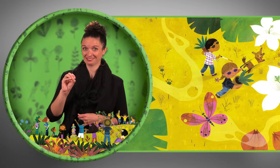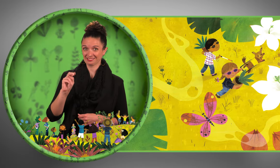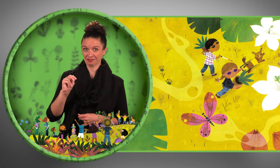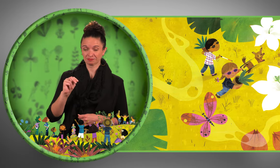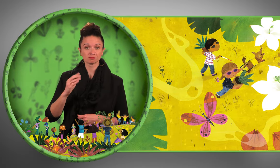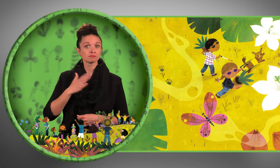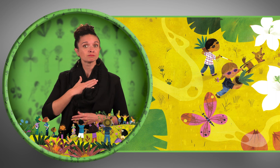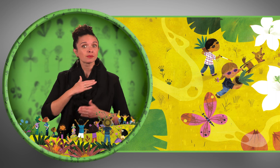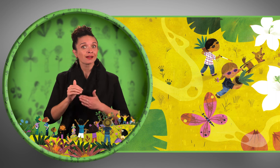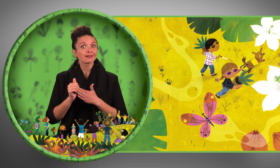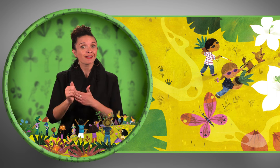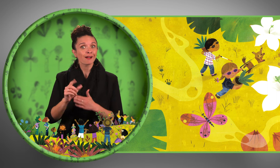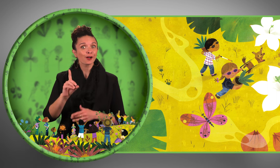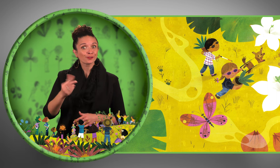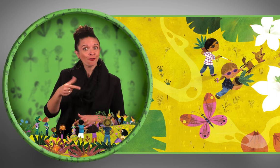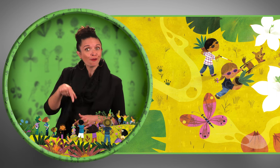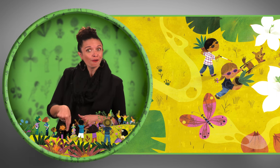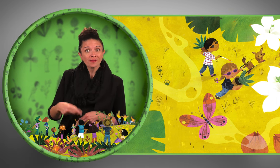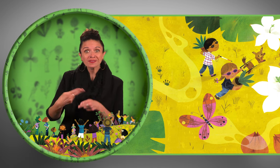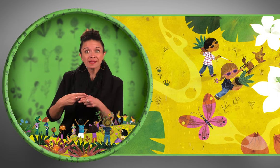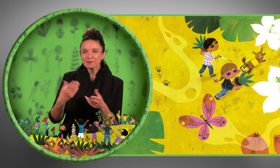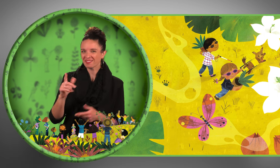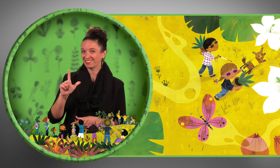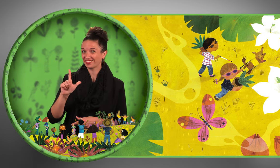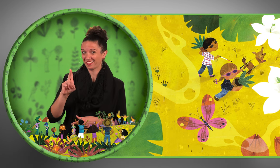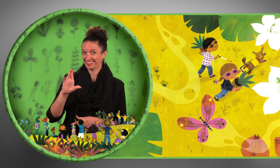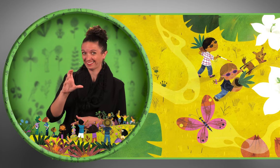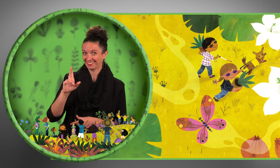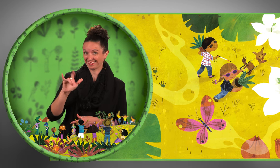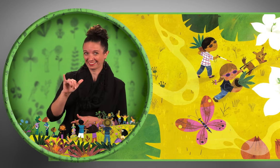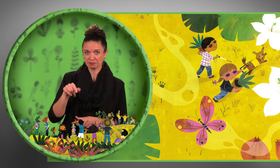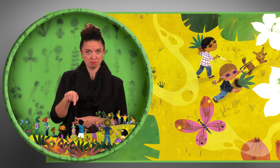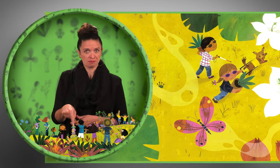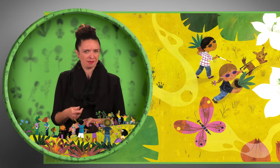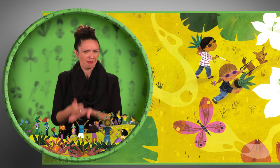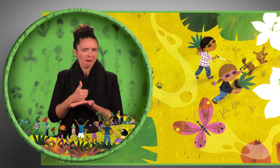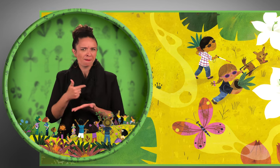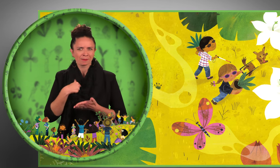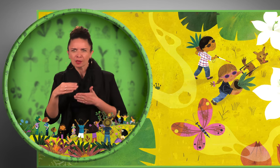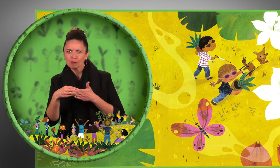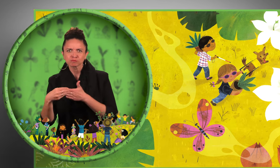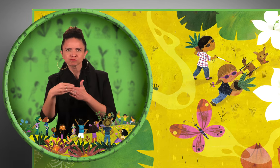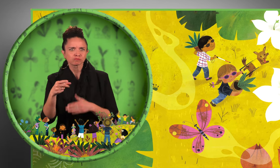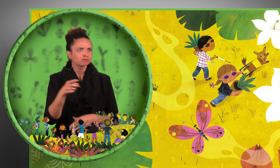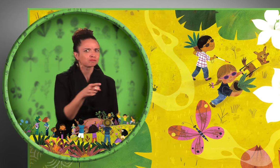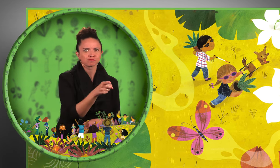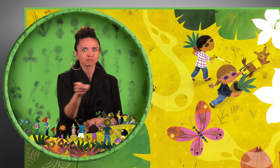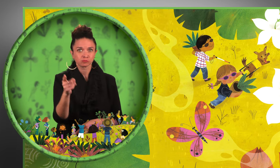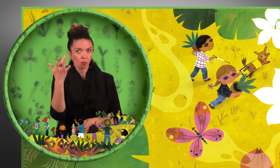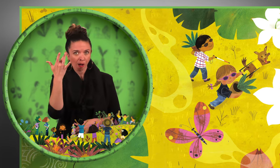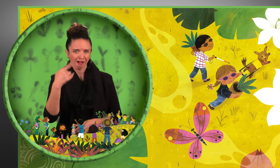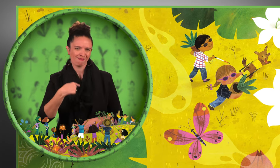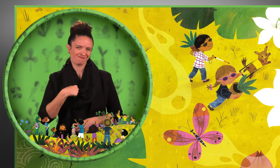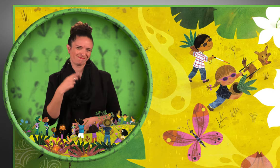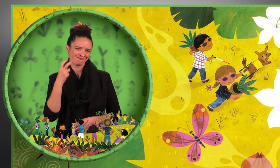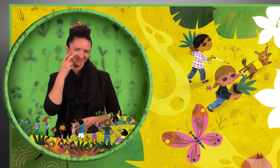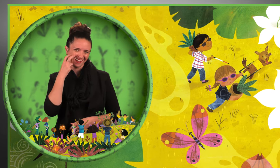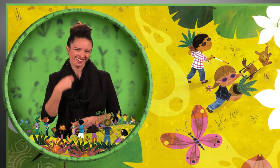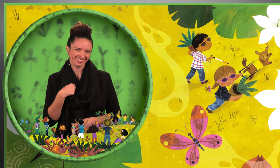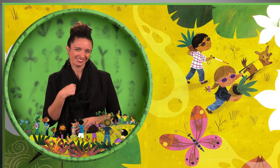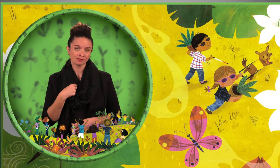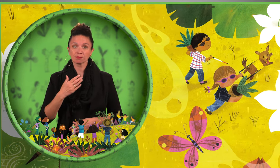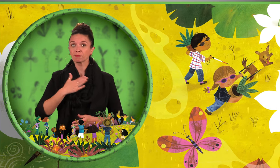My name is Madison, and my guide dog Lucky helps me get places safely because